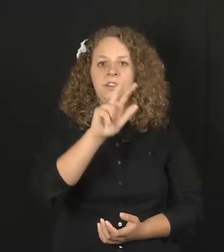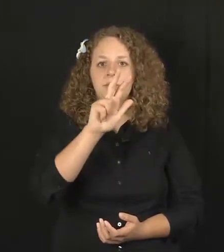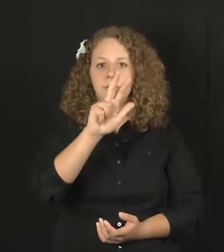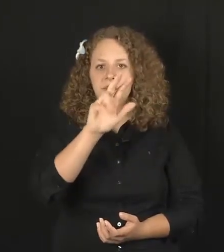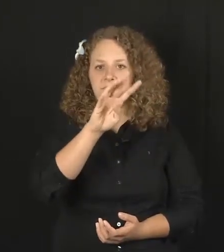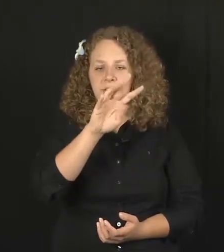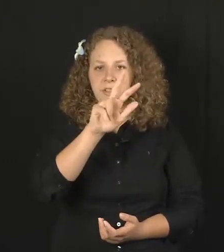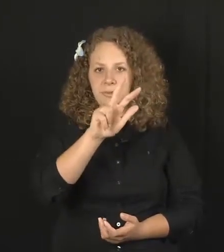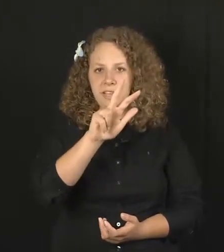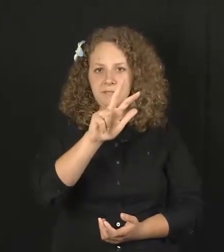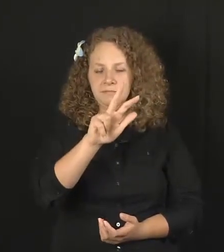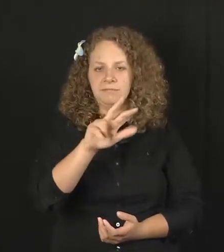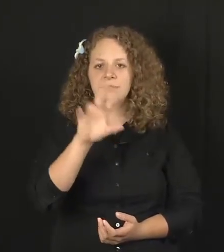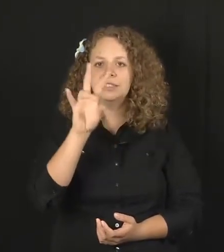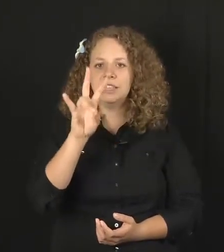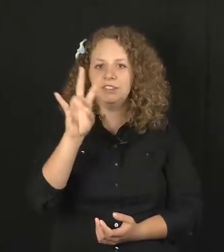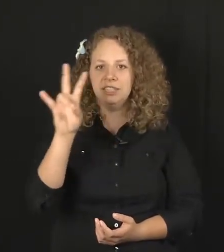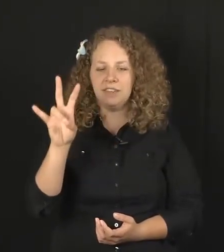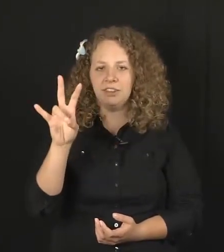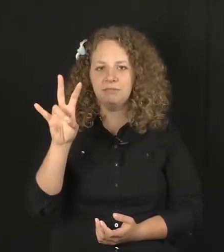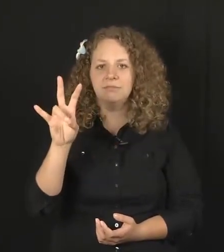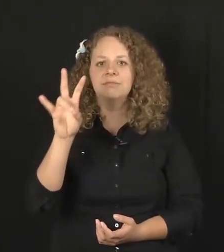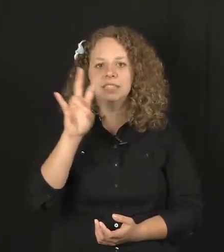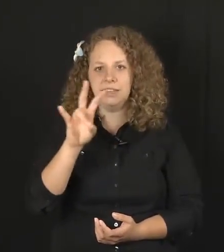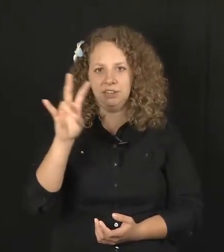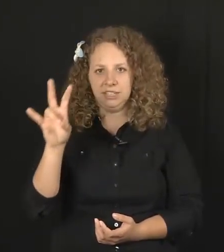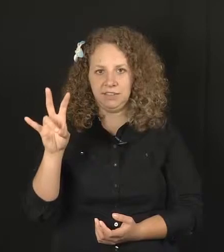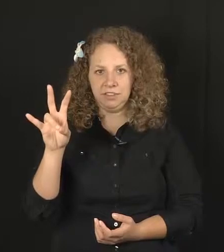951-343-7777